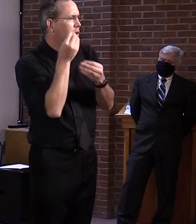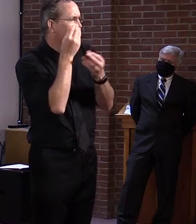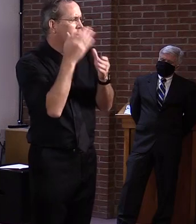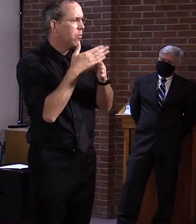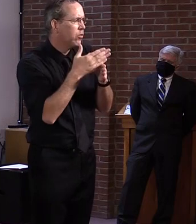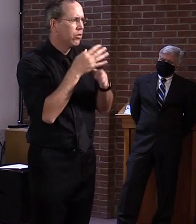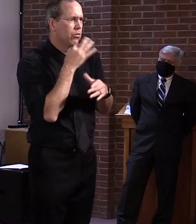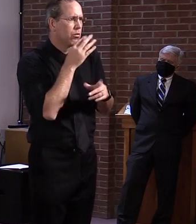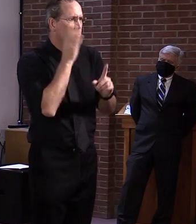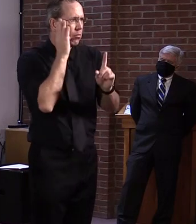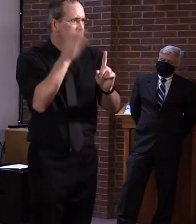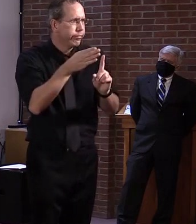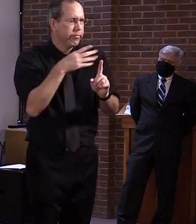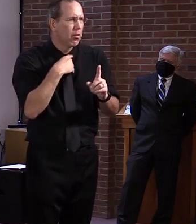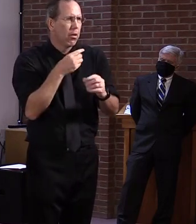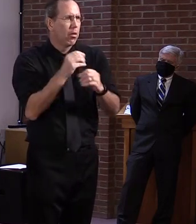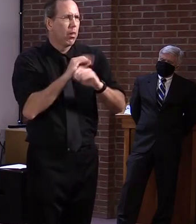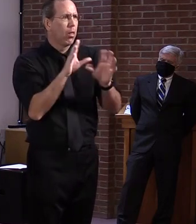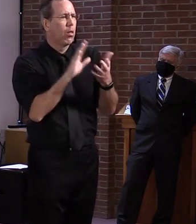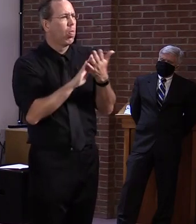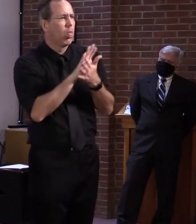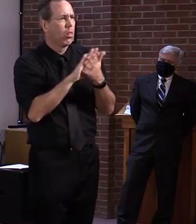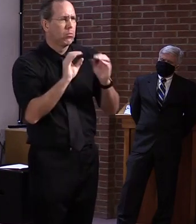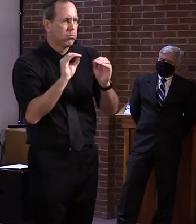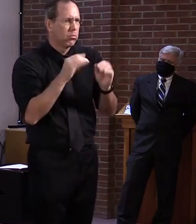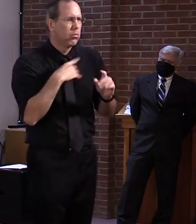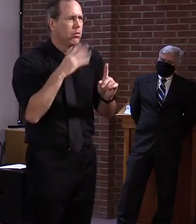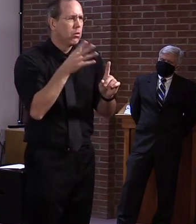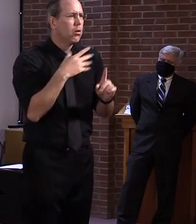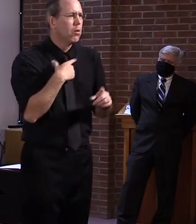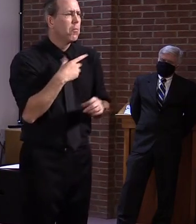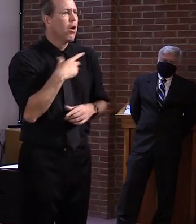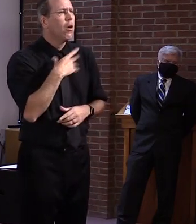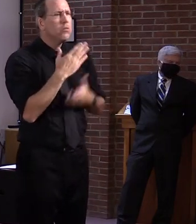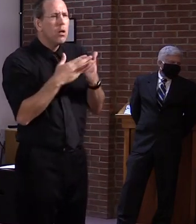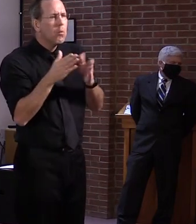Thank you. Thank Steve, any KTV?